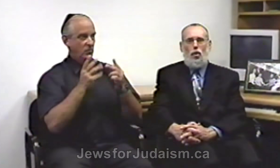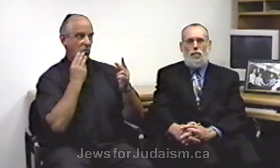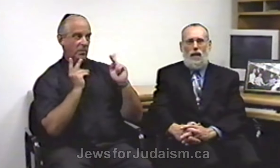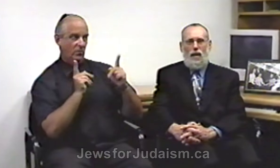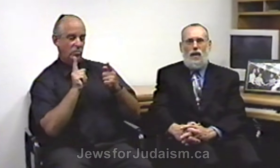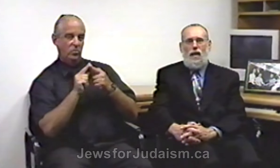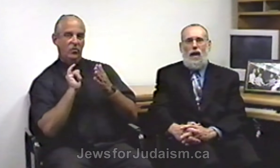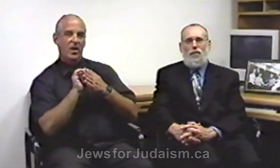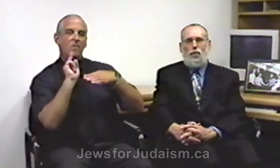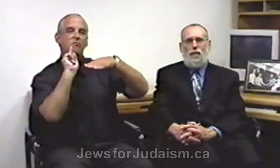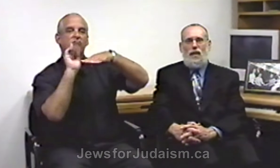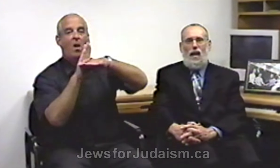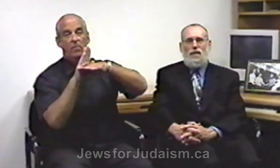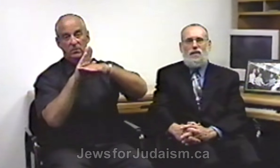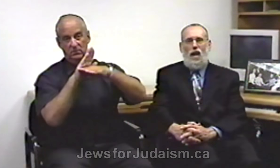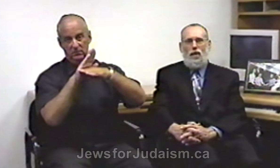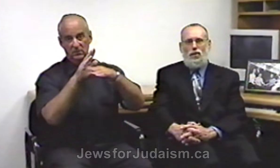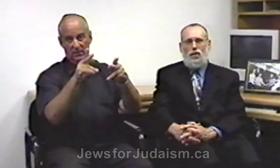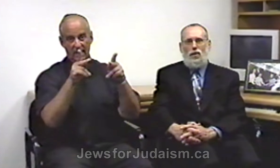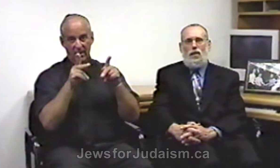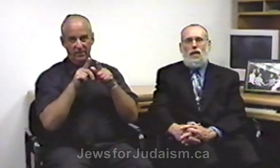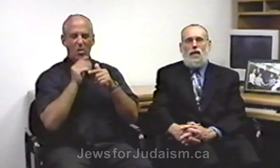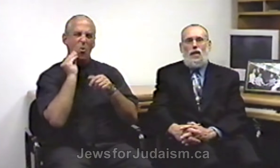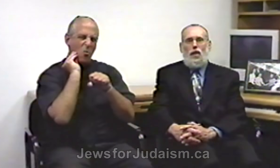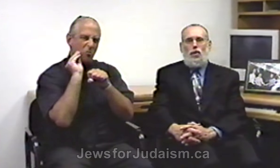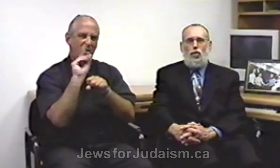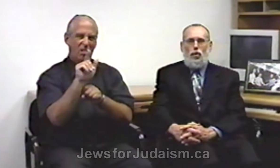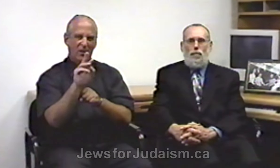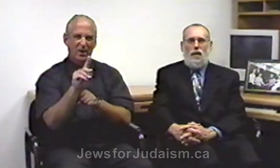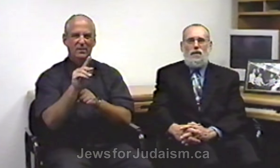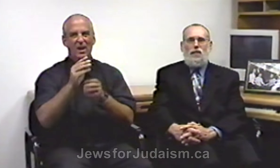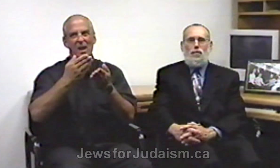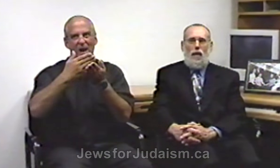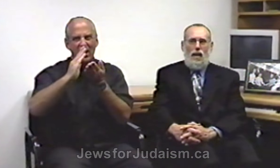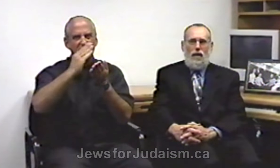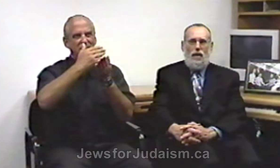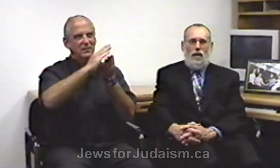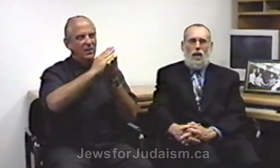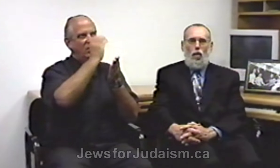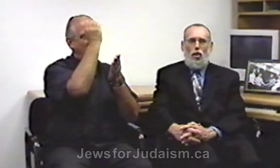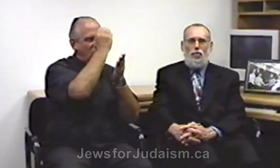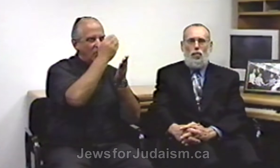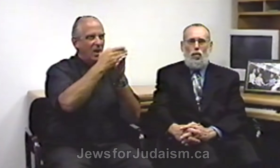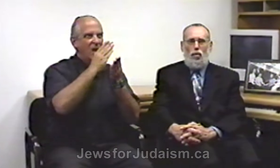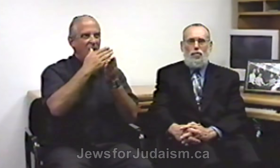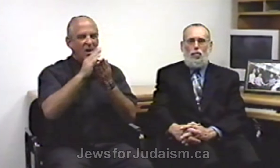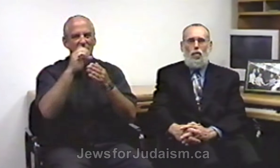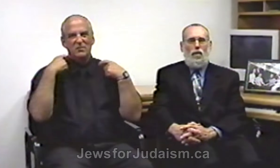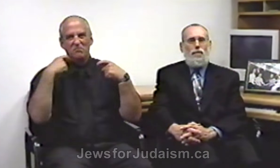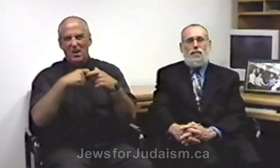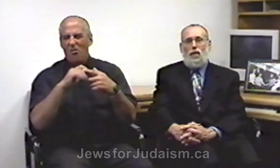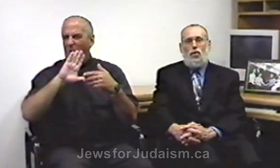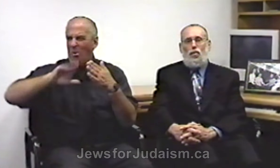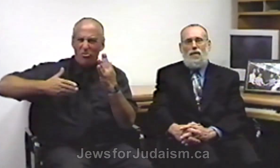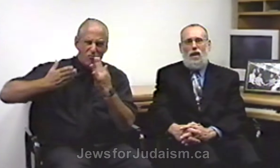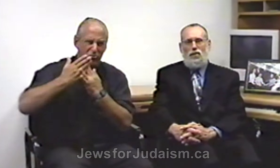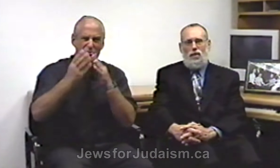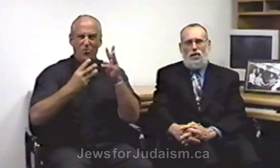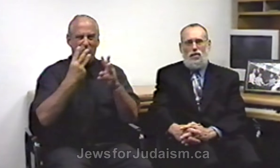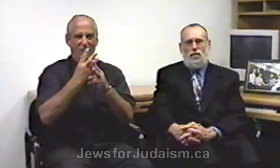homeland, after being exiled in Europe and Spain and all over the world for 2,000 years,